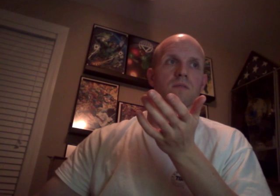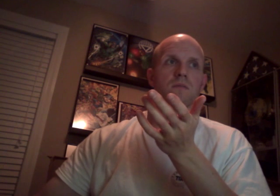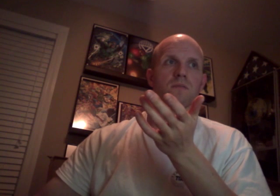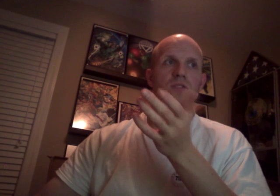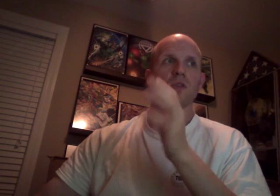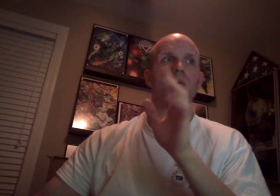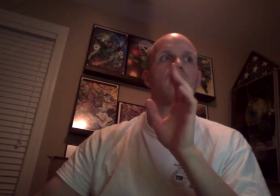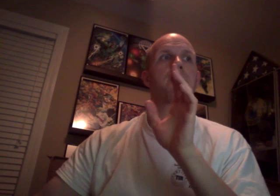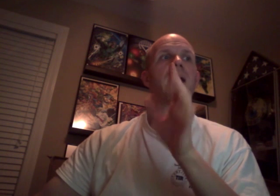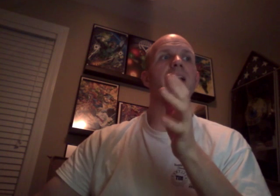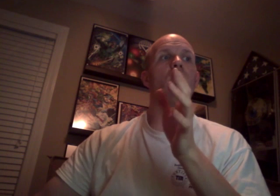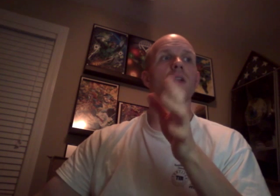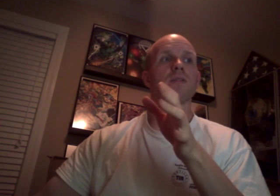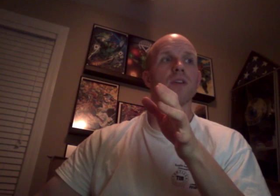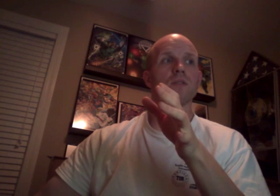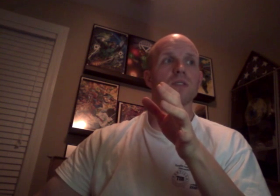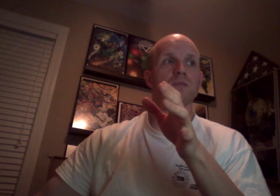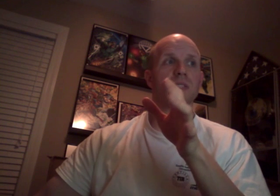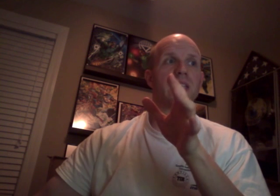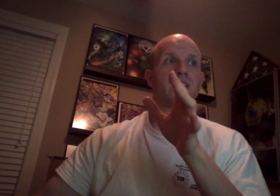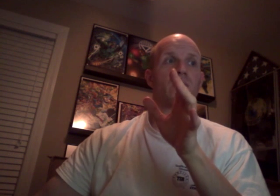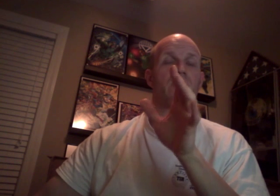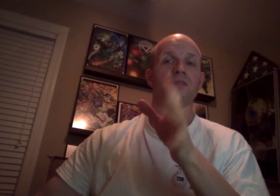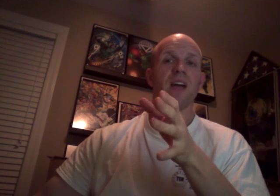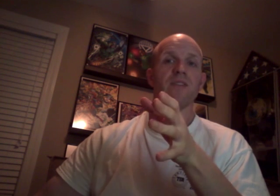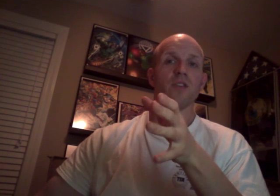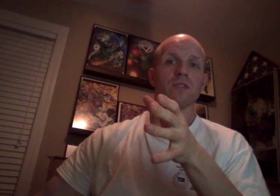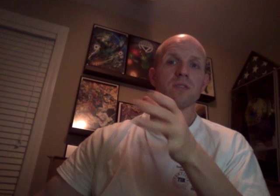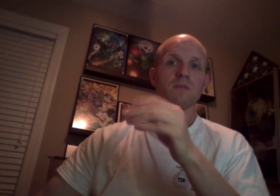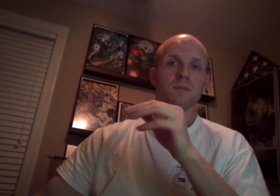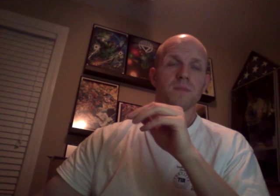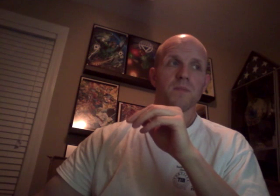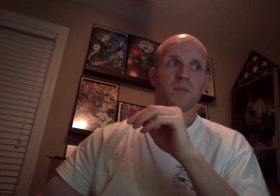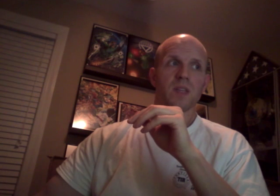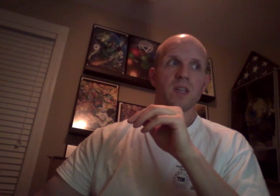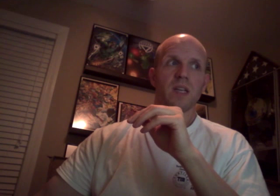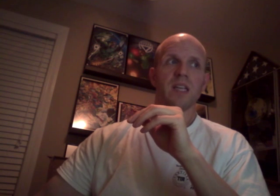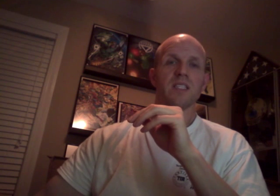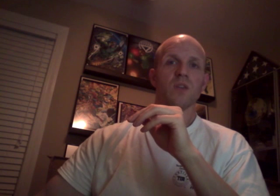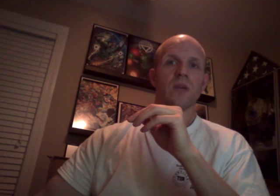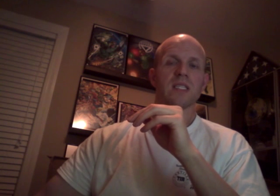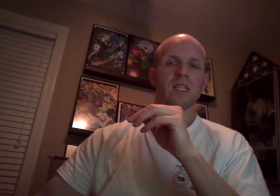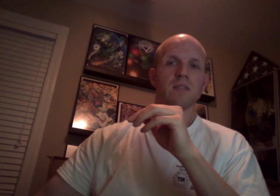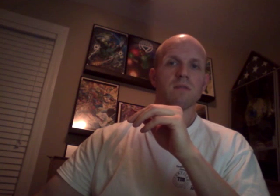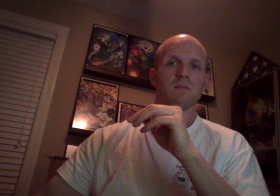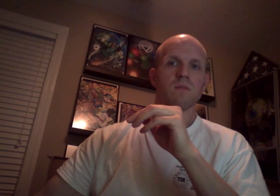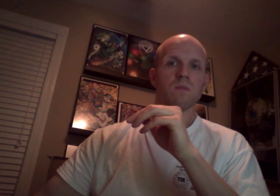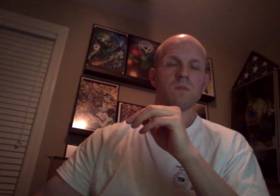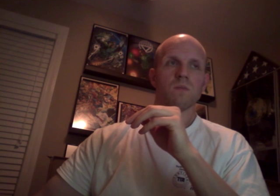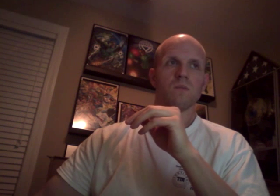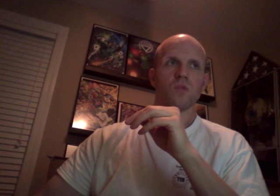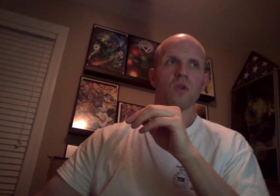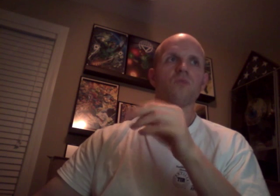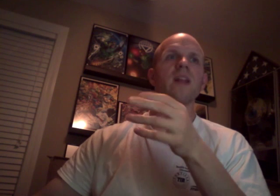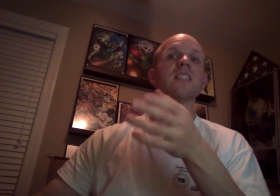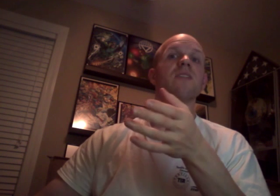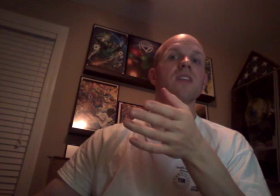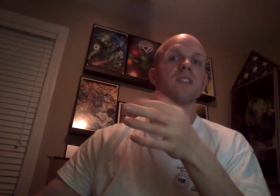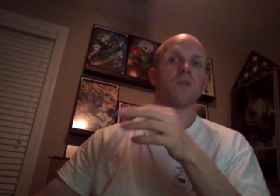So we'll combine all of those. That's a total of five years. He is still wrestling. Or relatively still